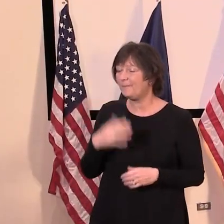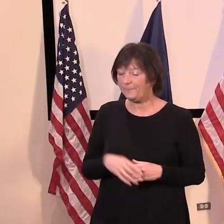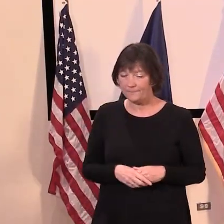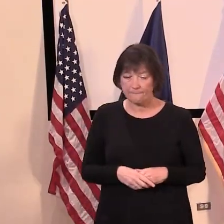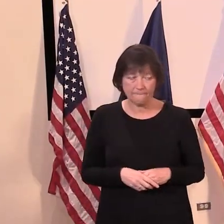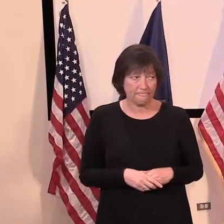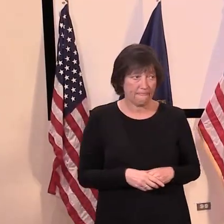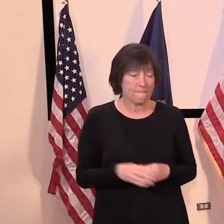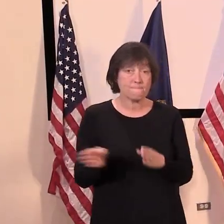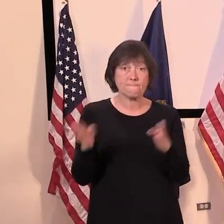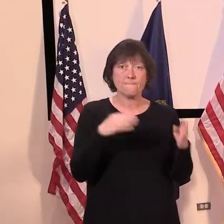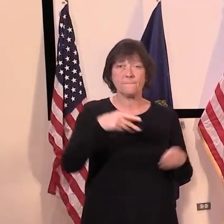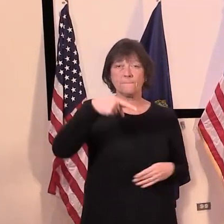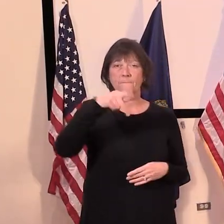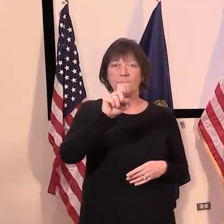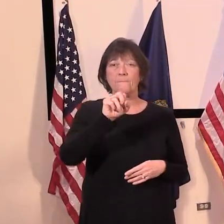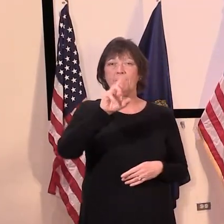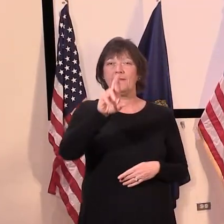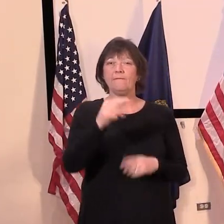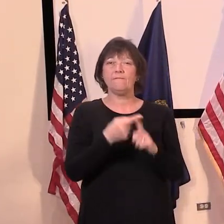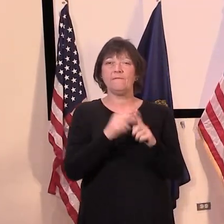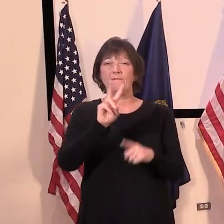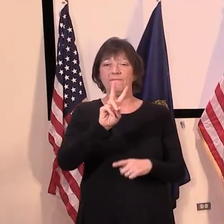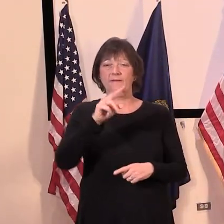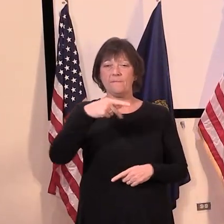All right. Peter Hirschfeld, BPR.